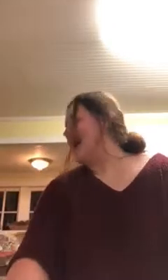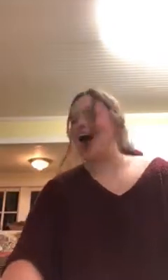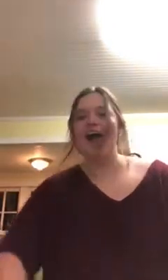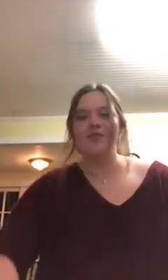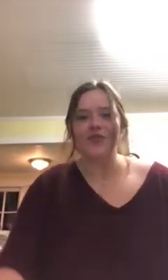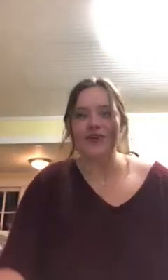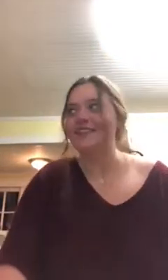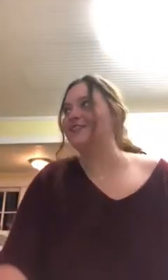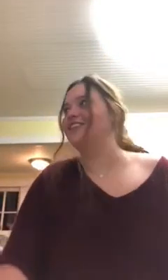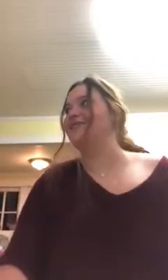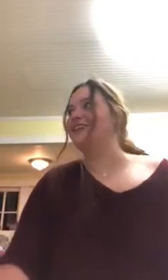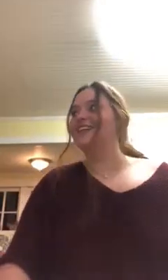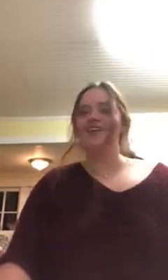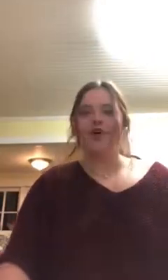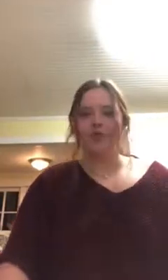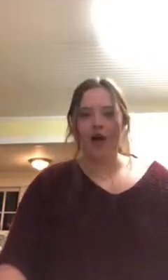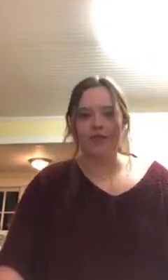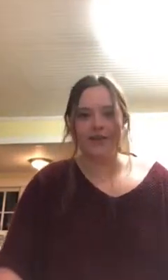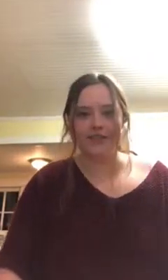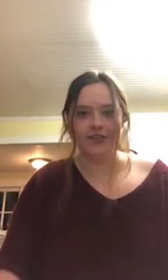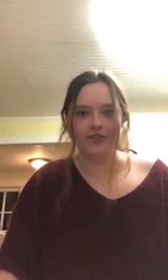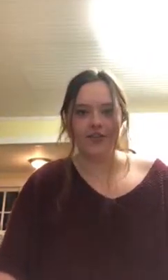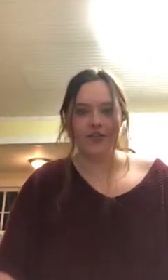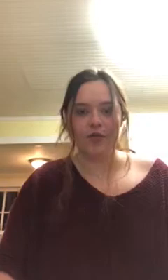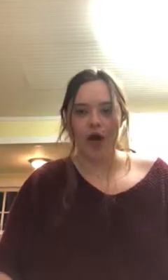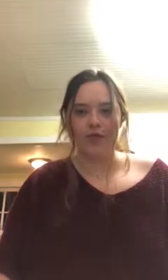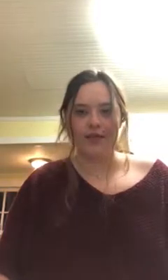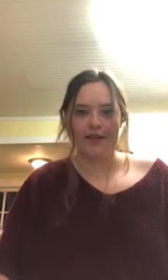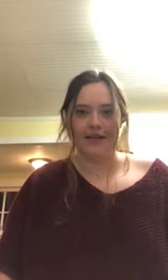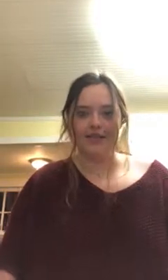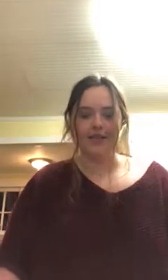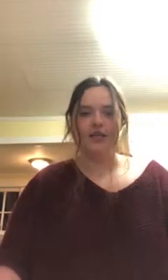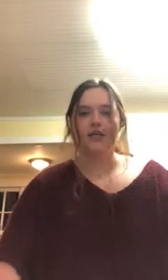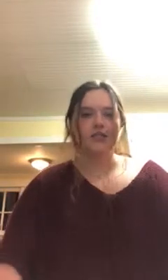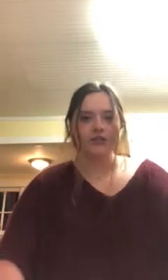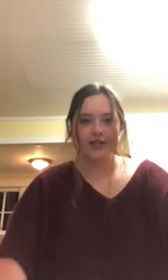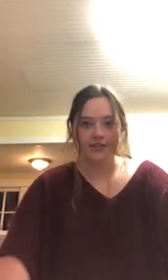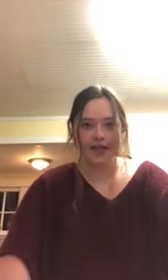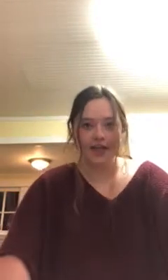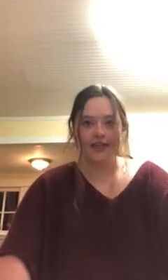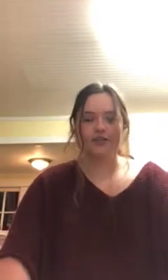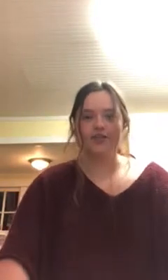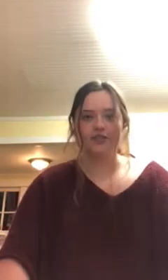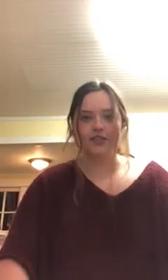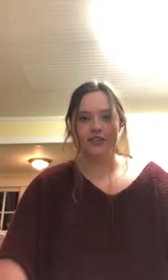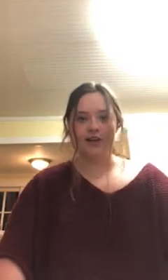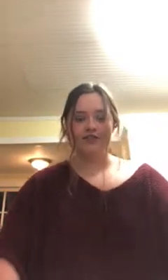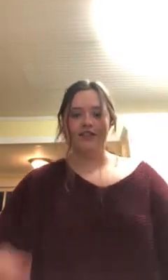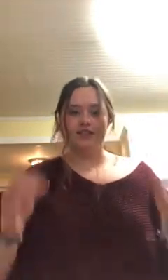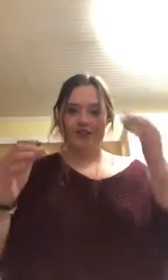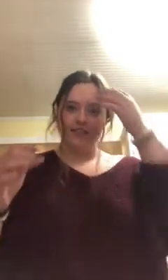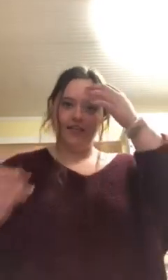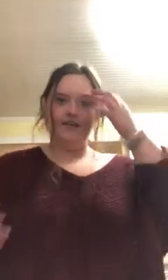I am going to be speaking on a problem and solution and the problem is student debt and the solution is how to fix student debt.